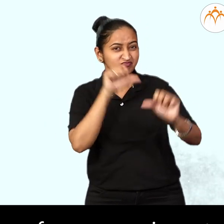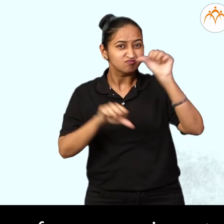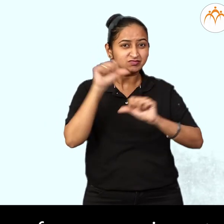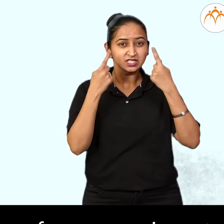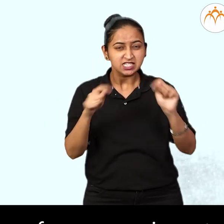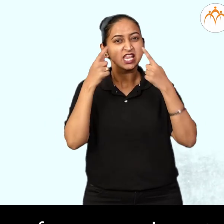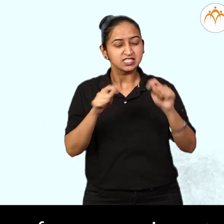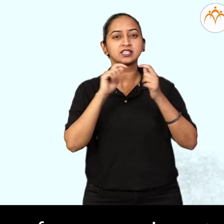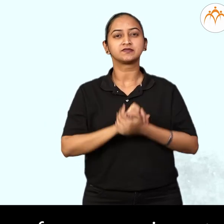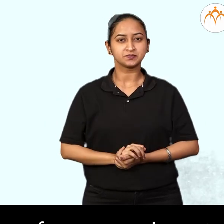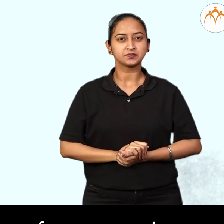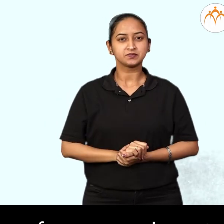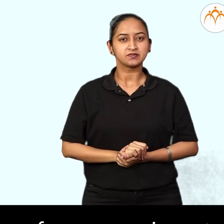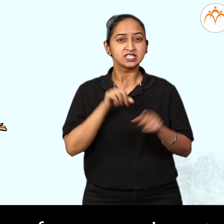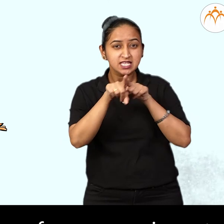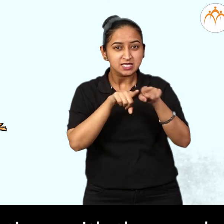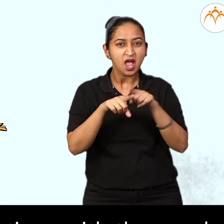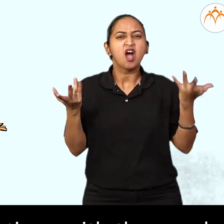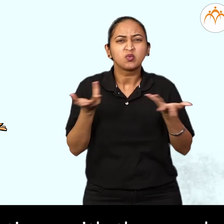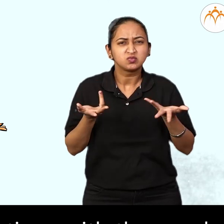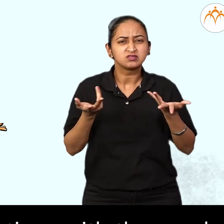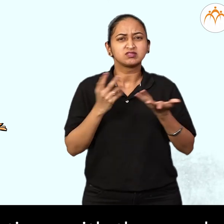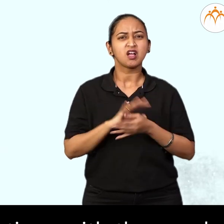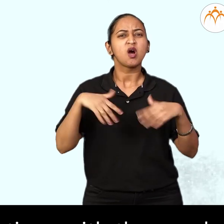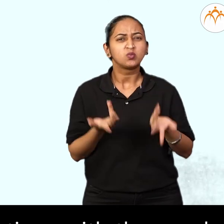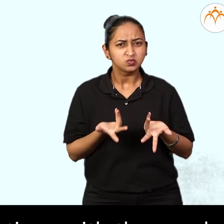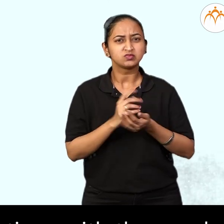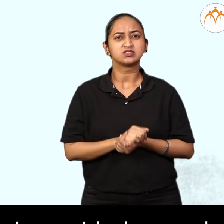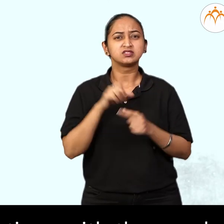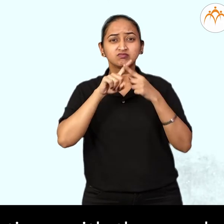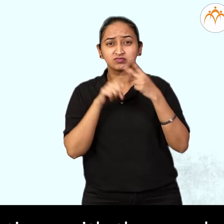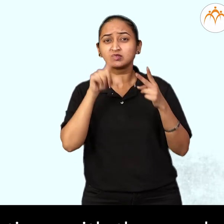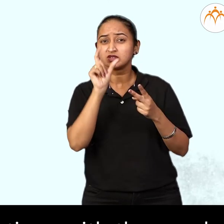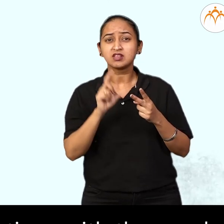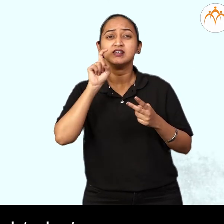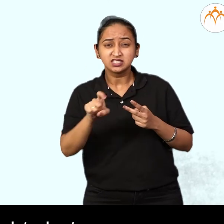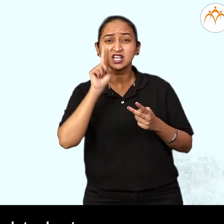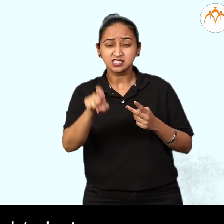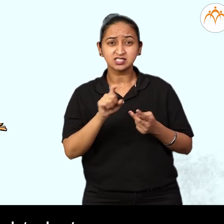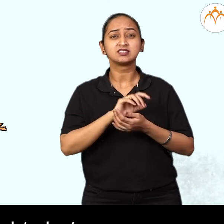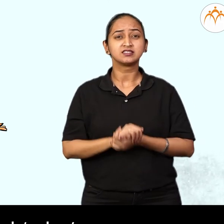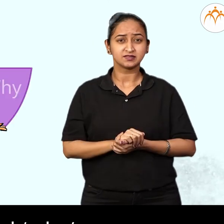perform experiments. For example, the questions with the words how and why.